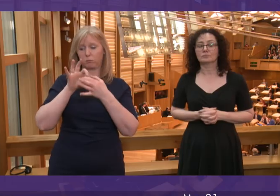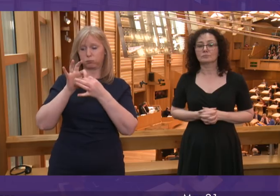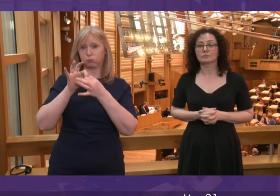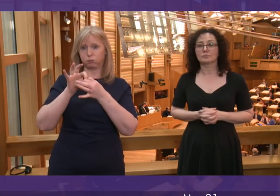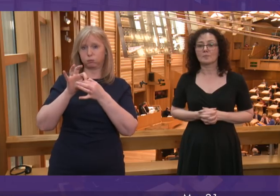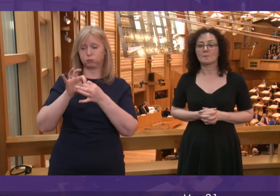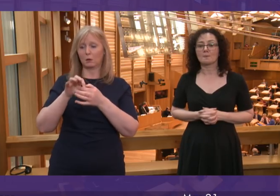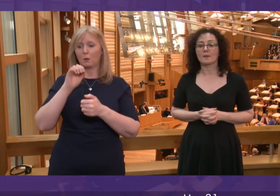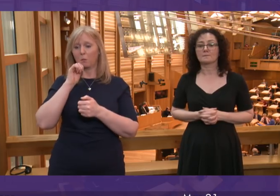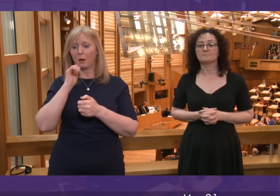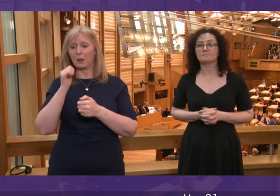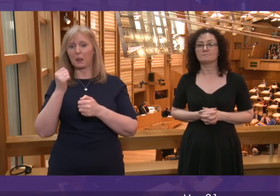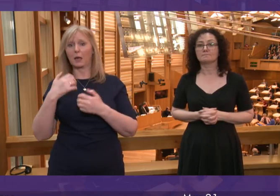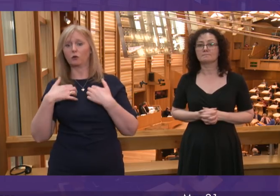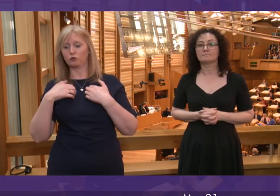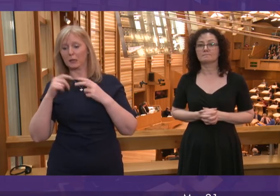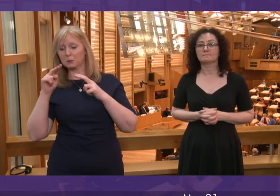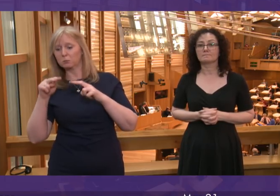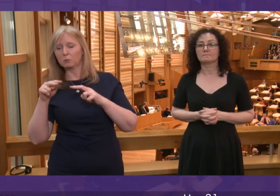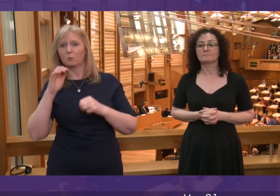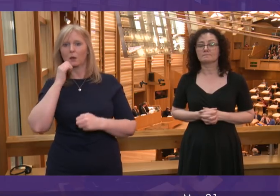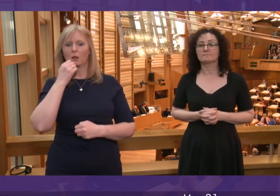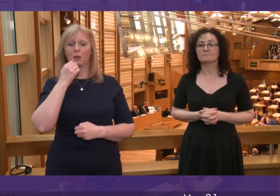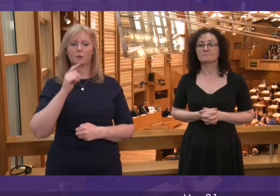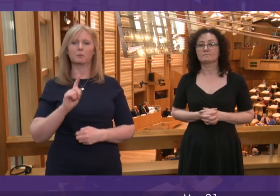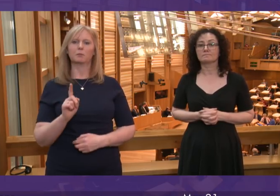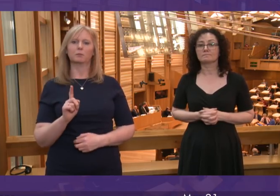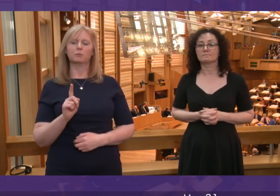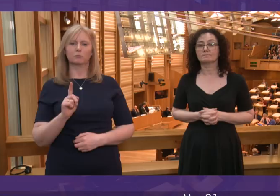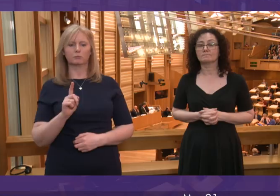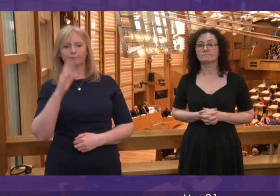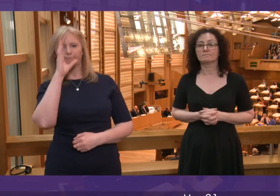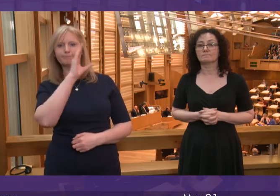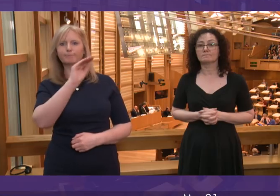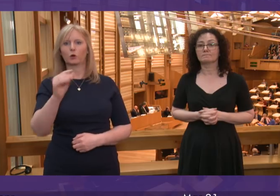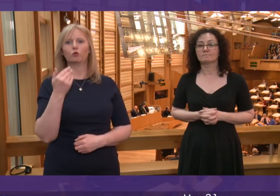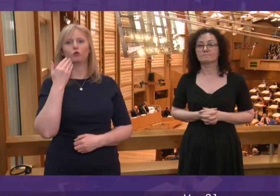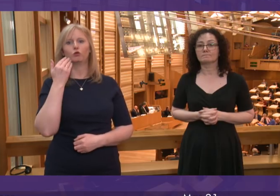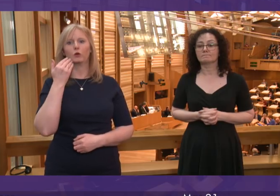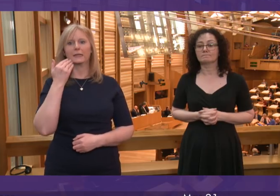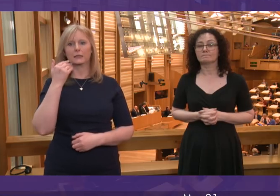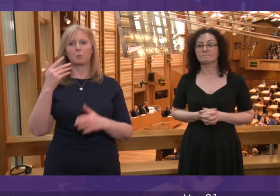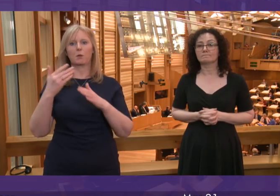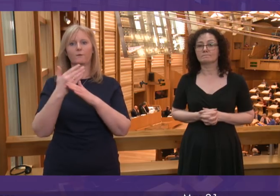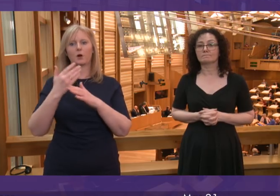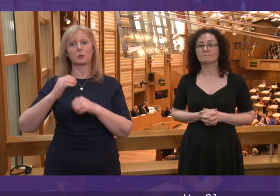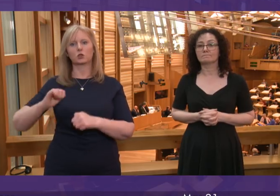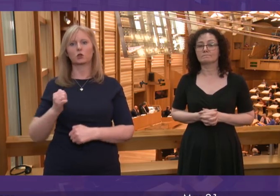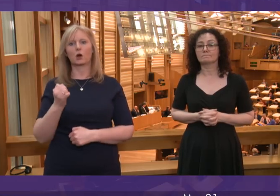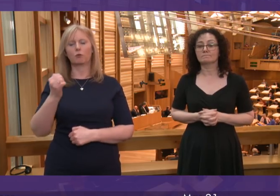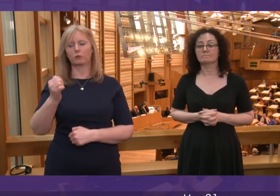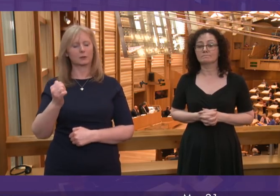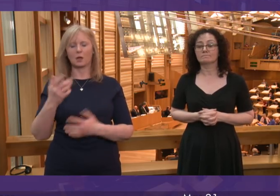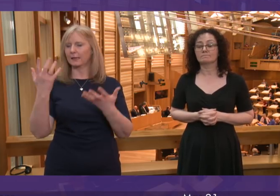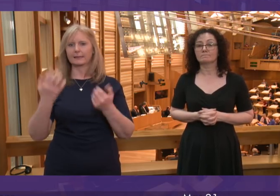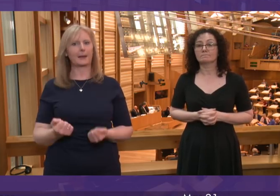as well. I have made very clear, I don't think I could make clearer, that some of the recent performance levels of ScotRail have been completely